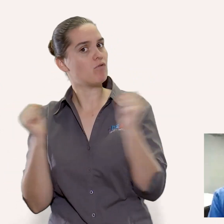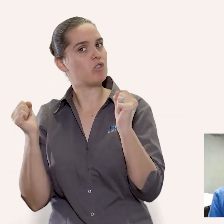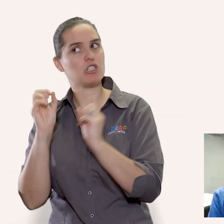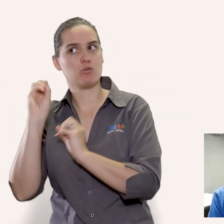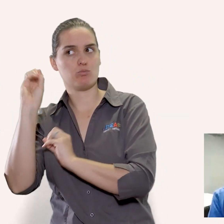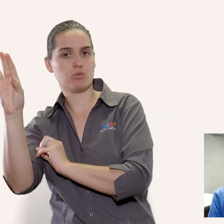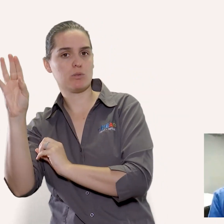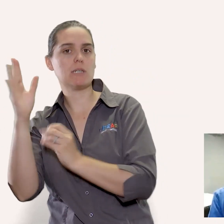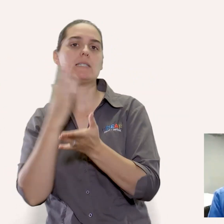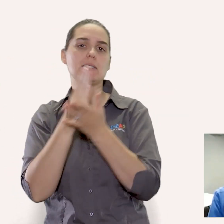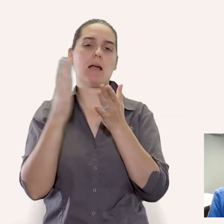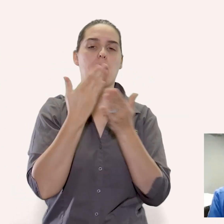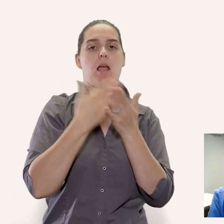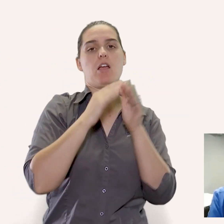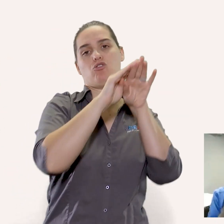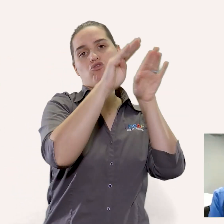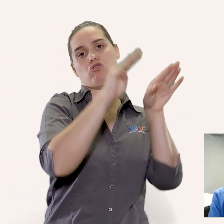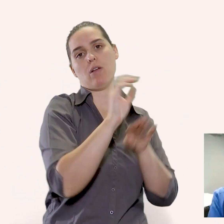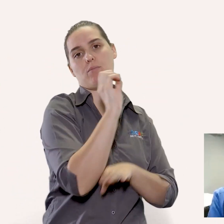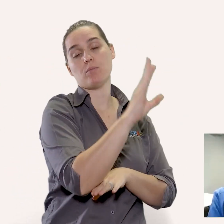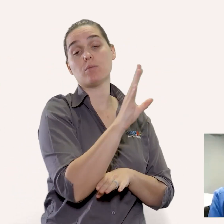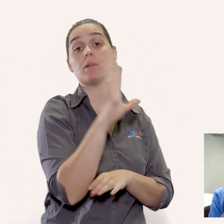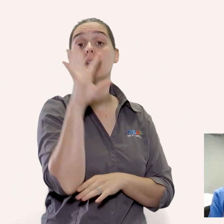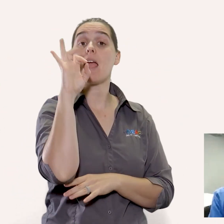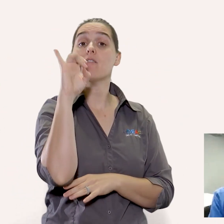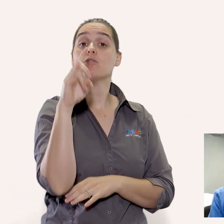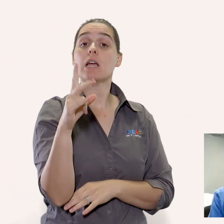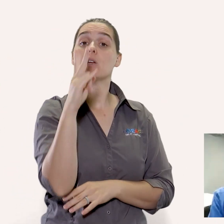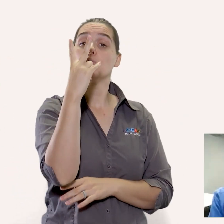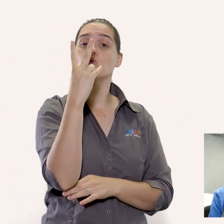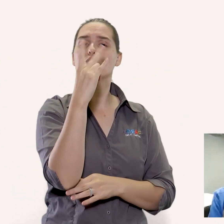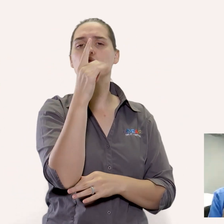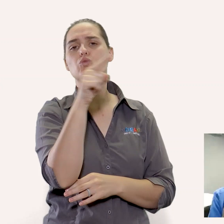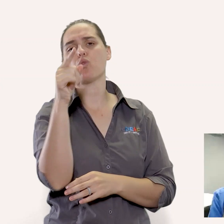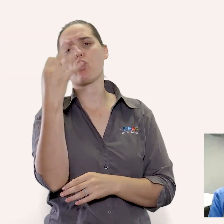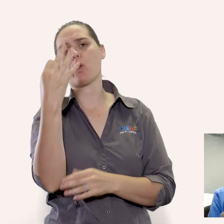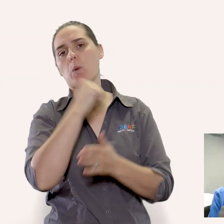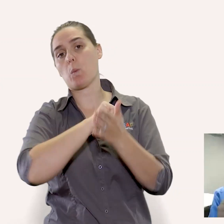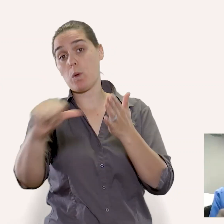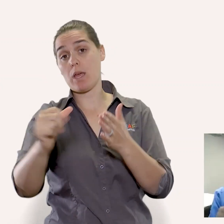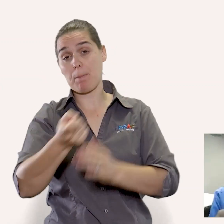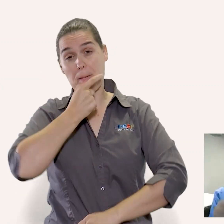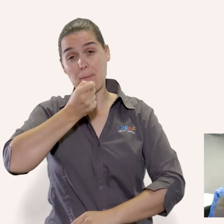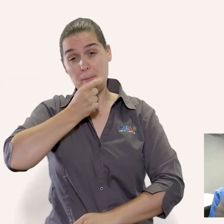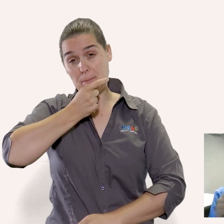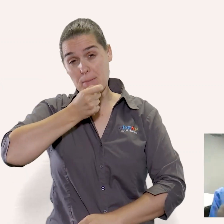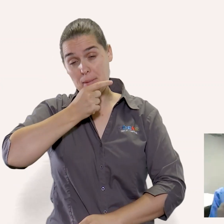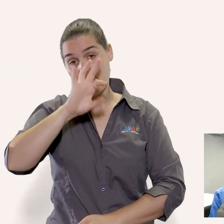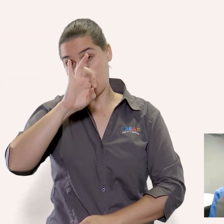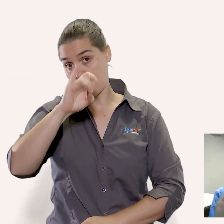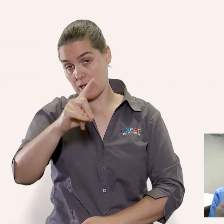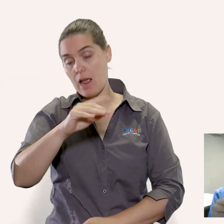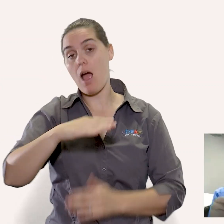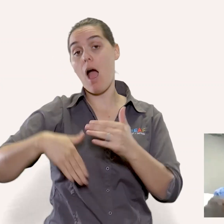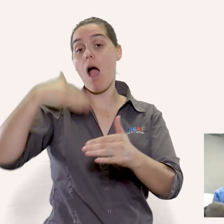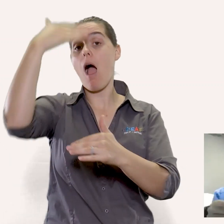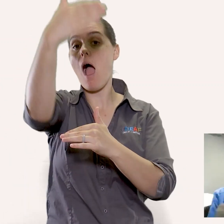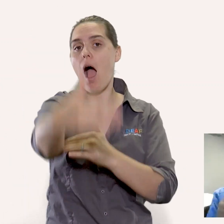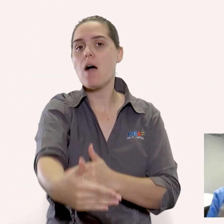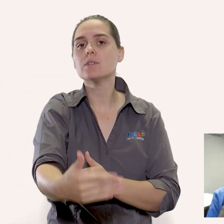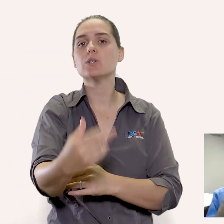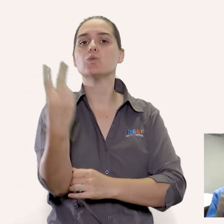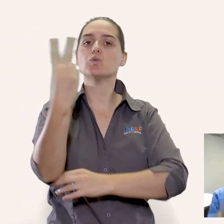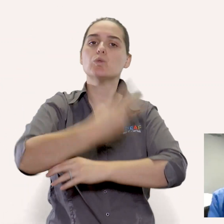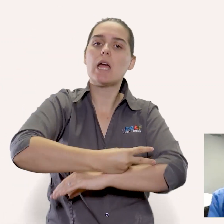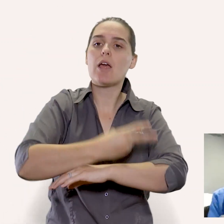of the bacteria that i mentioned there take a probiotic take it every day for two to three weeks after that you only need it every second to third